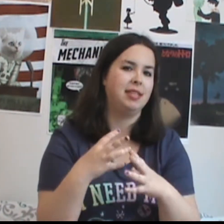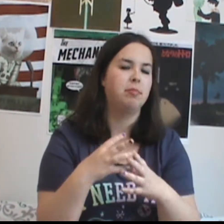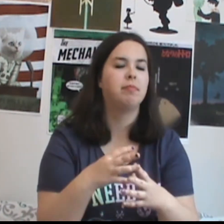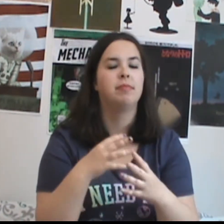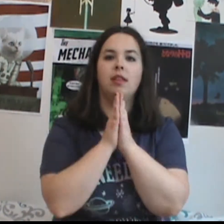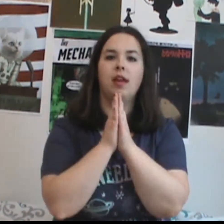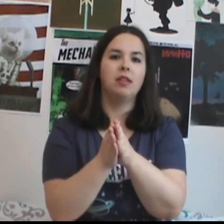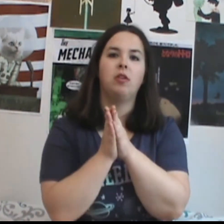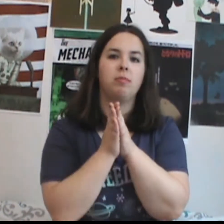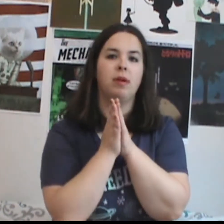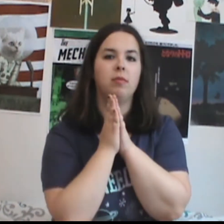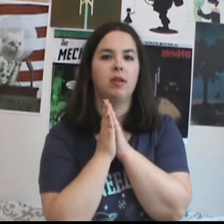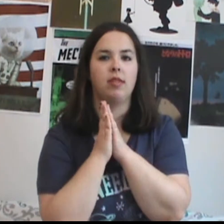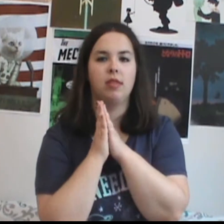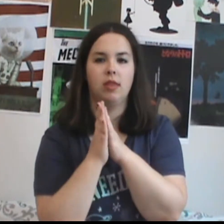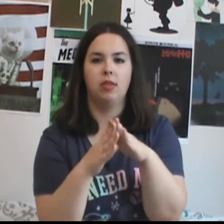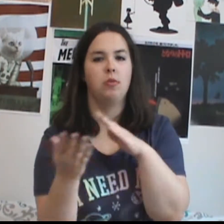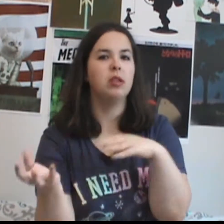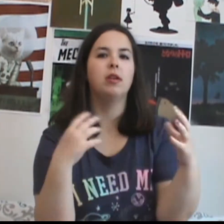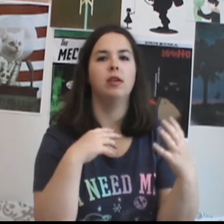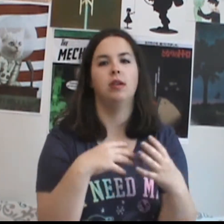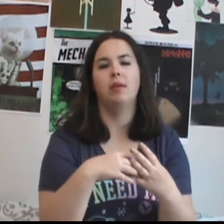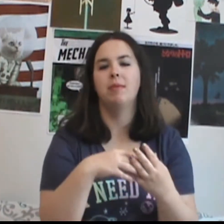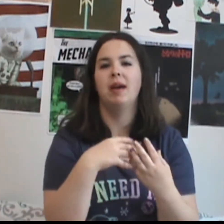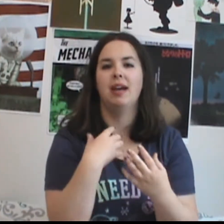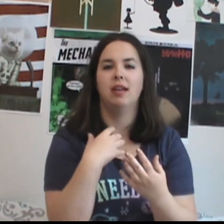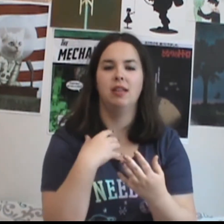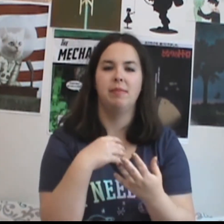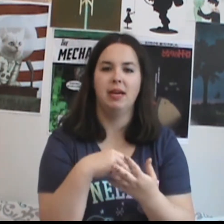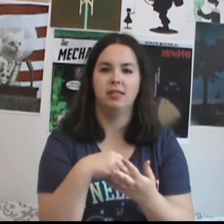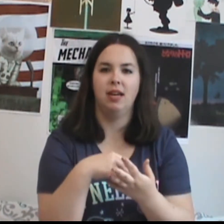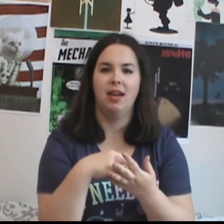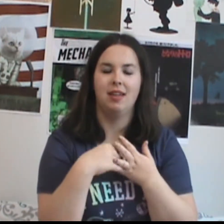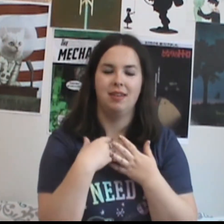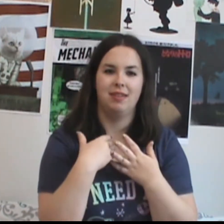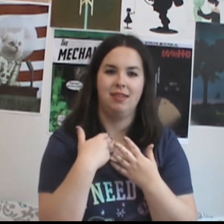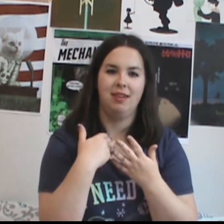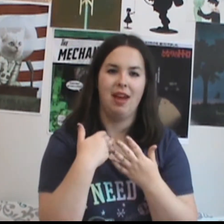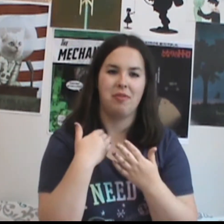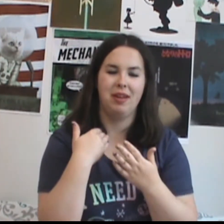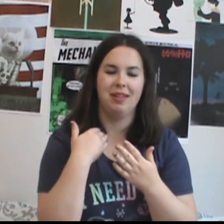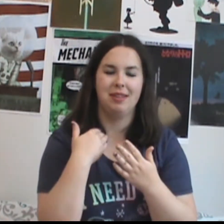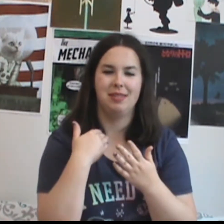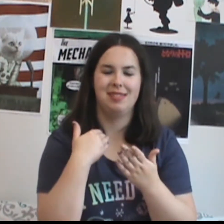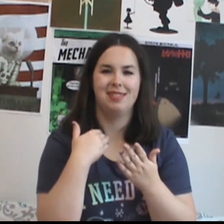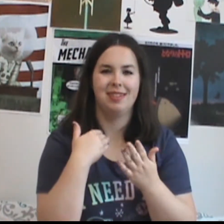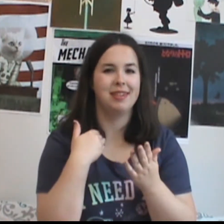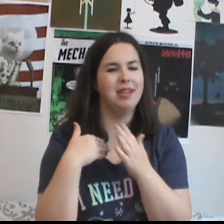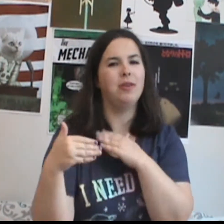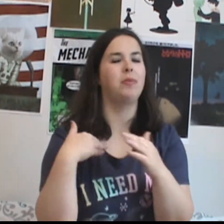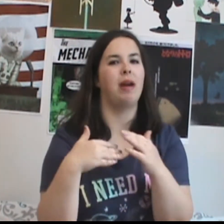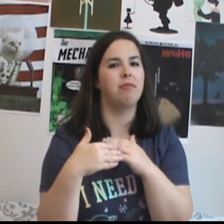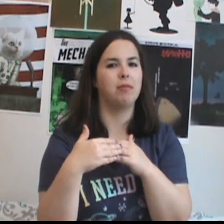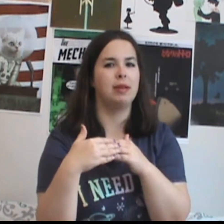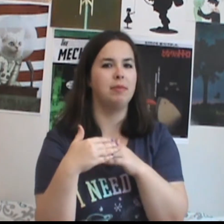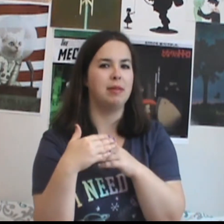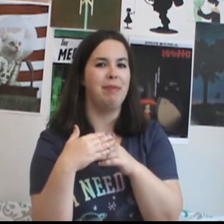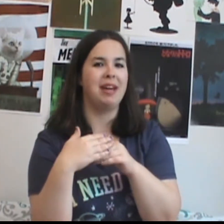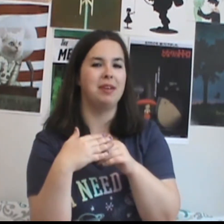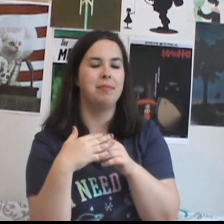see. Then the whole part with Luthor coming back into the mix and having this continual rivalry with Magnum